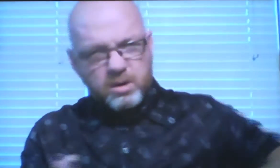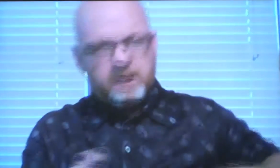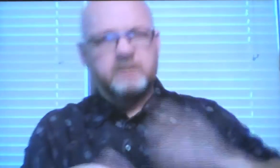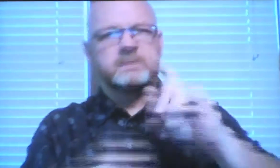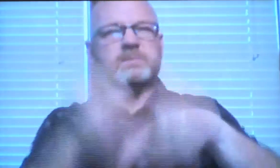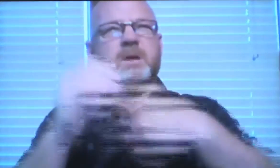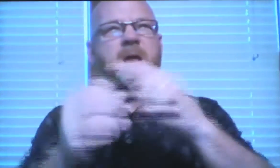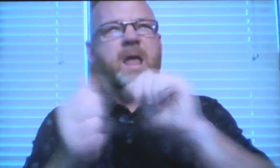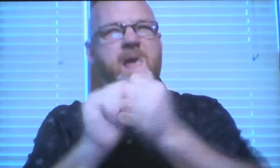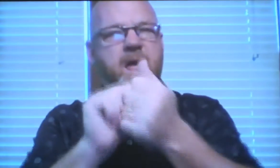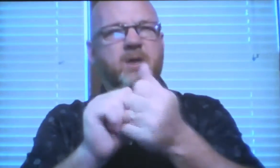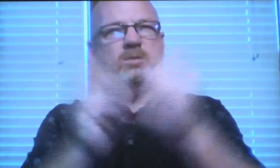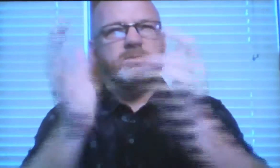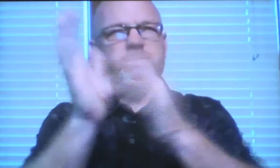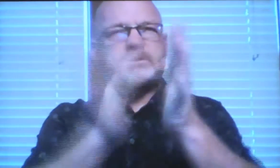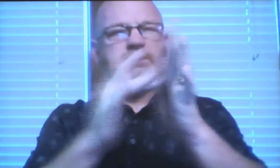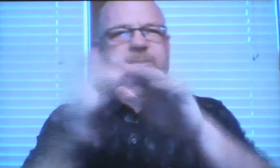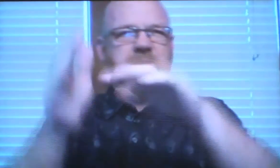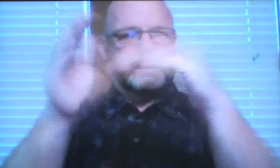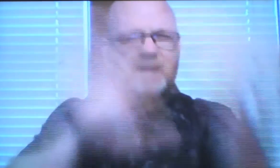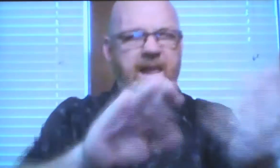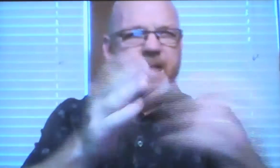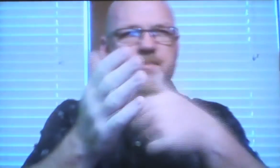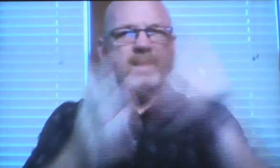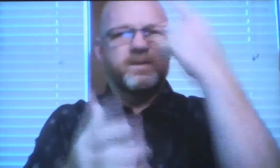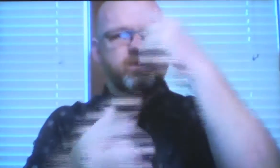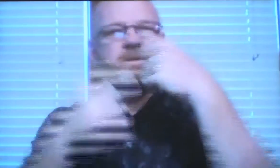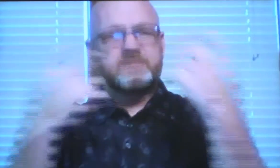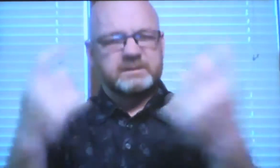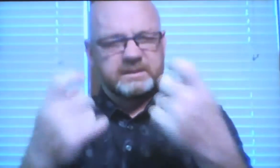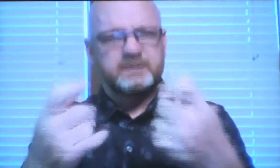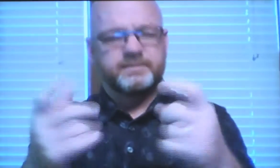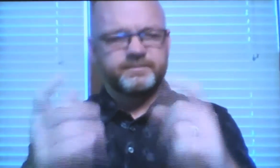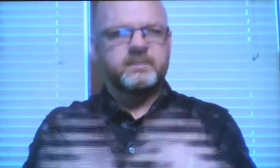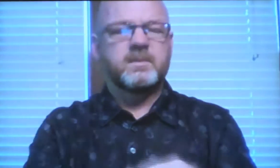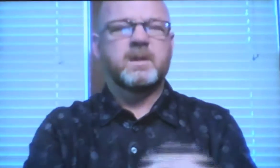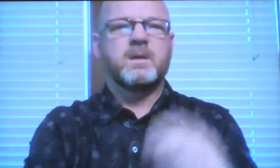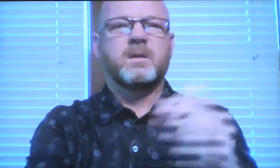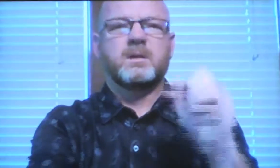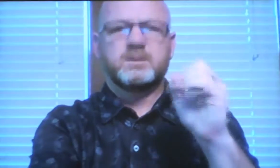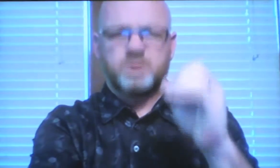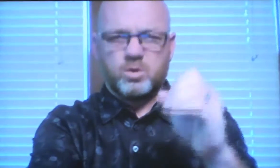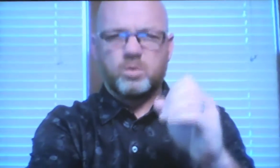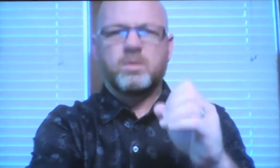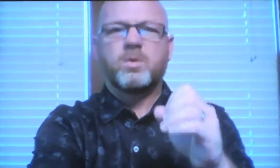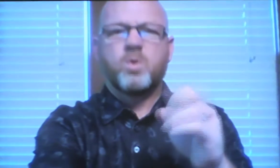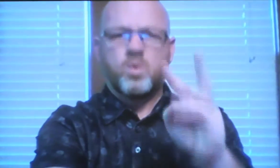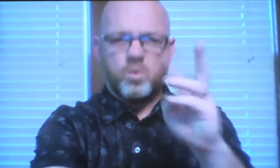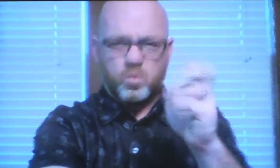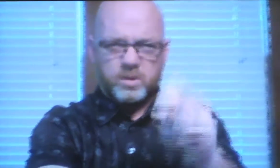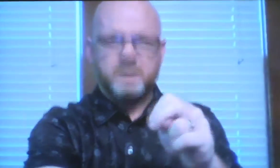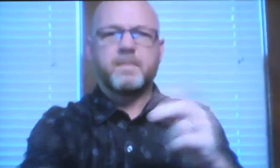of Jesus Christ and how Jesus Christ was crucified, died on the cross for sin,